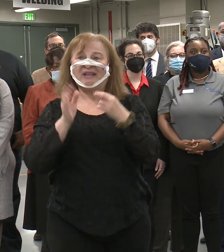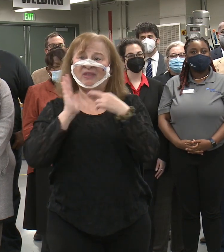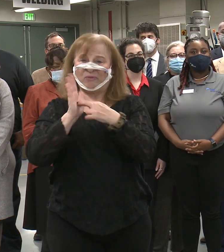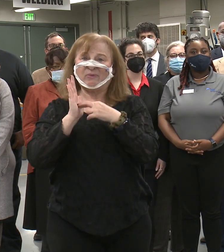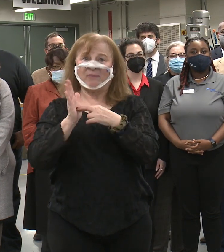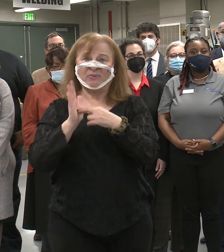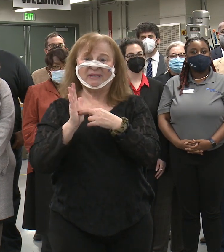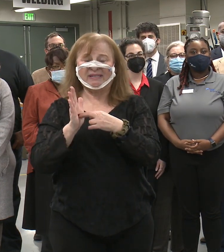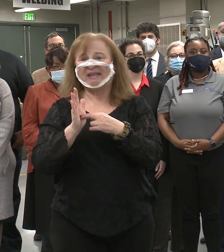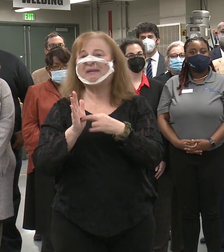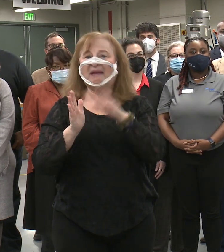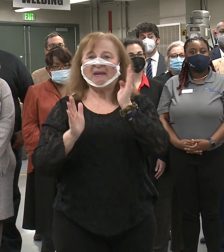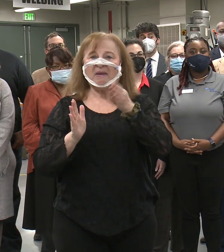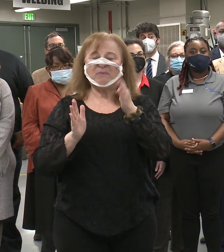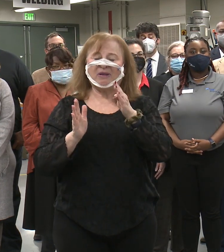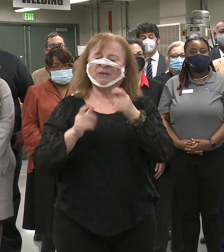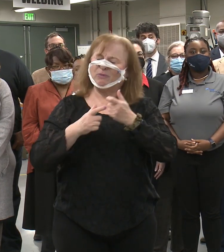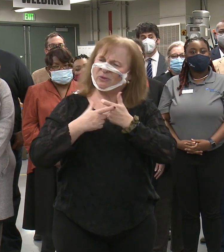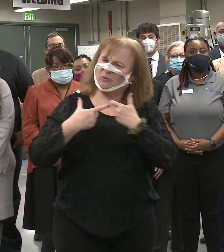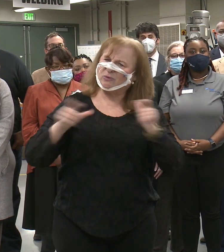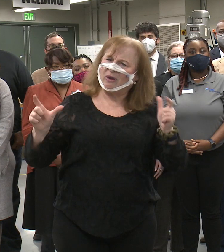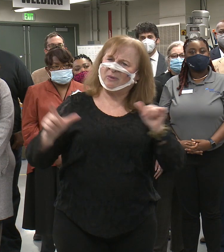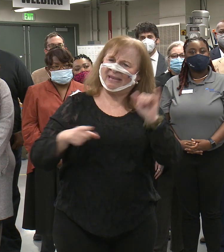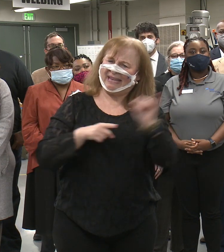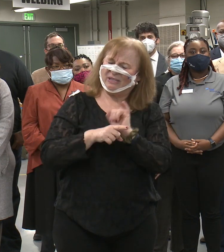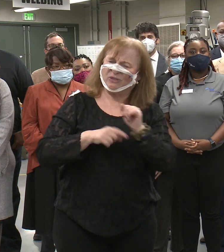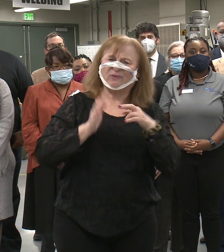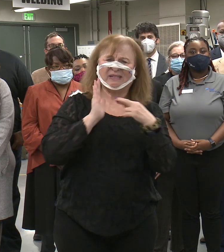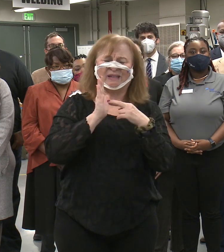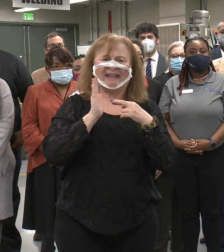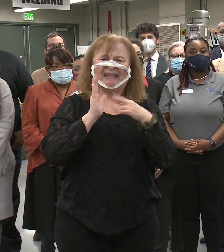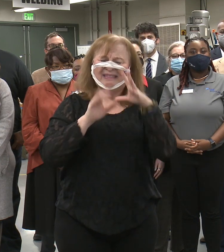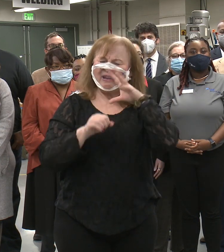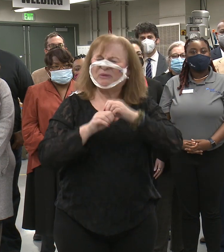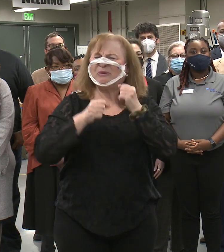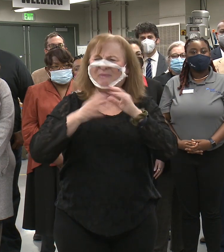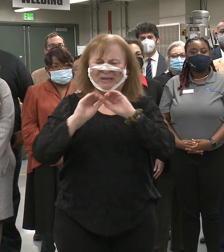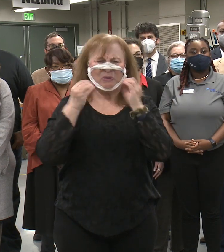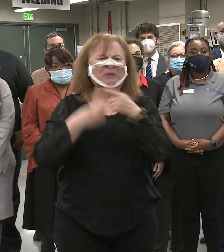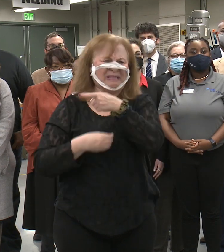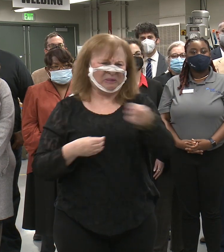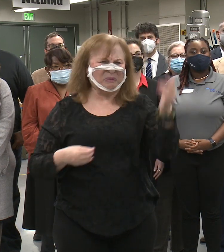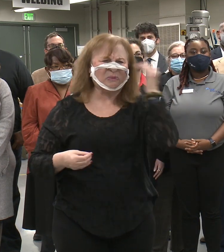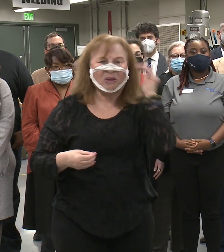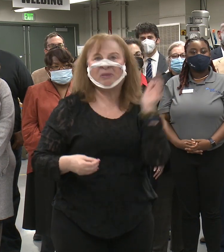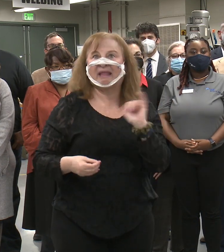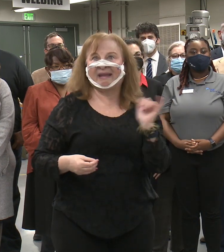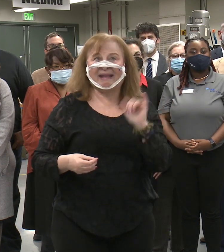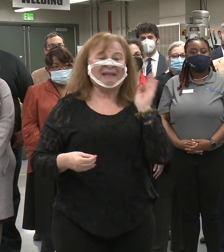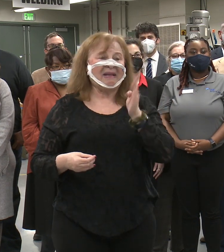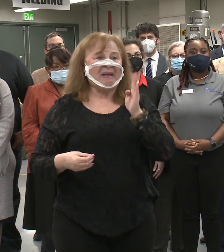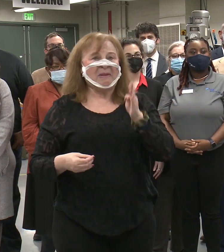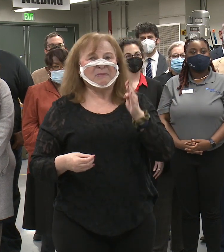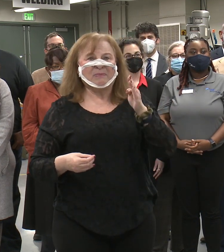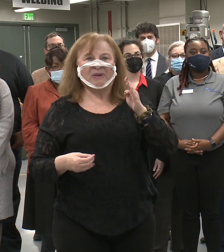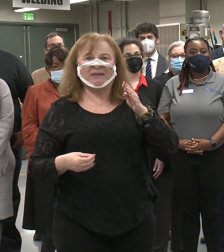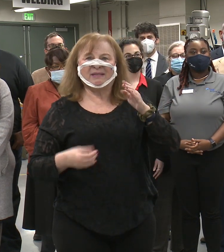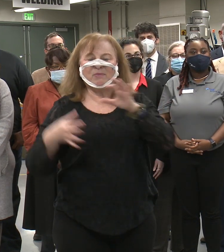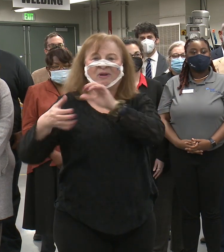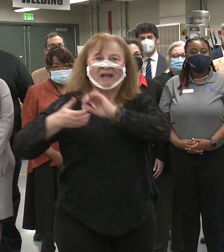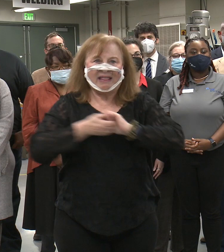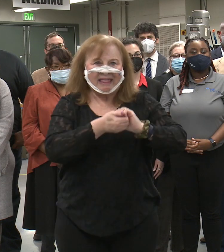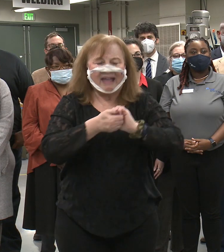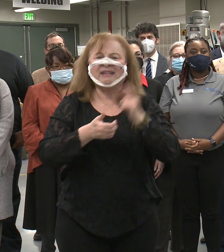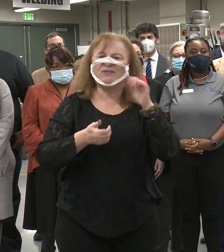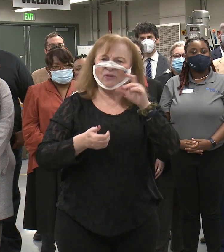Baltimore's growing industries, which include many organizations that you are all familiar with, like the Baltimore Alliance for Careers in